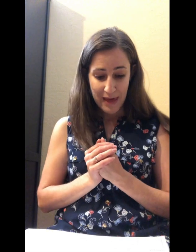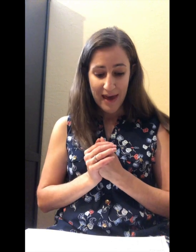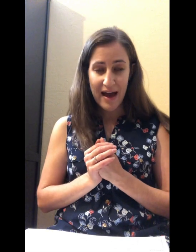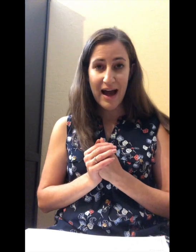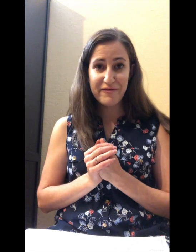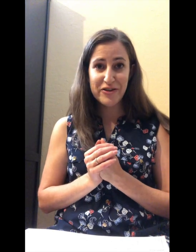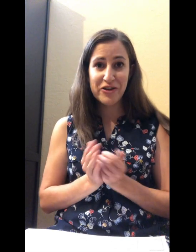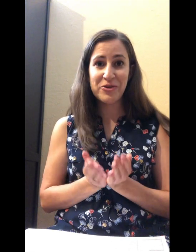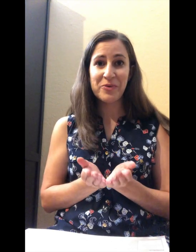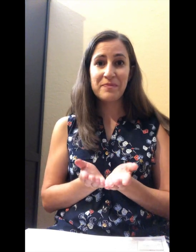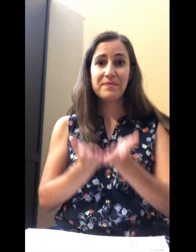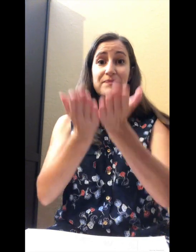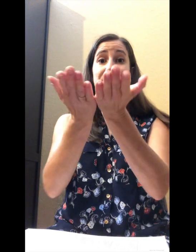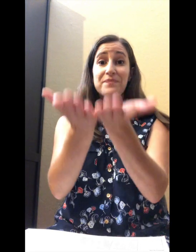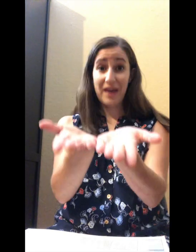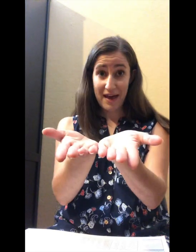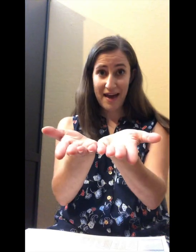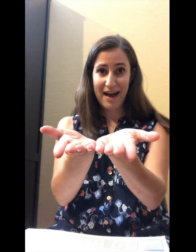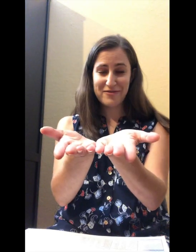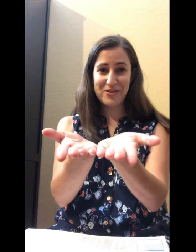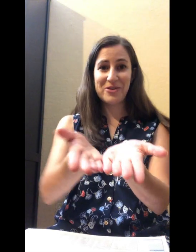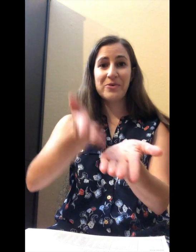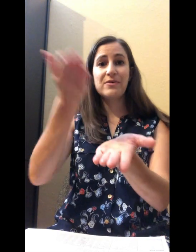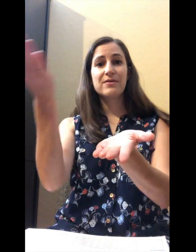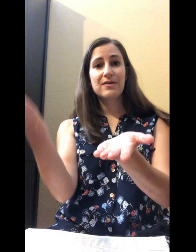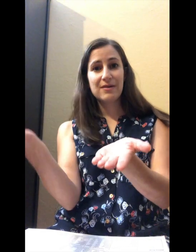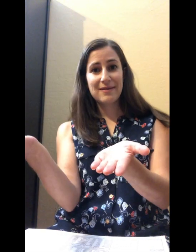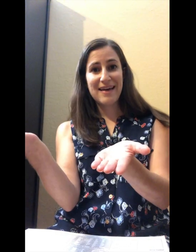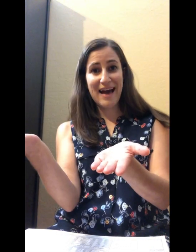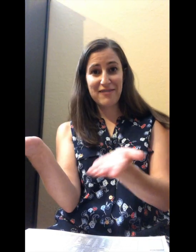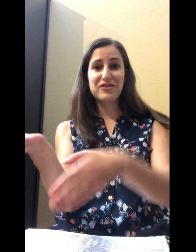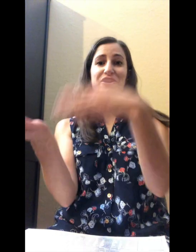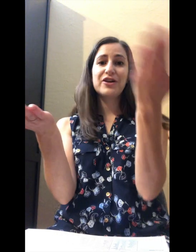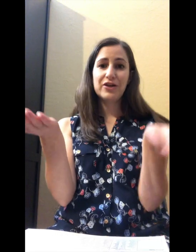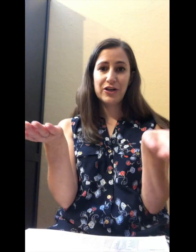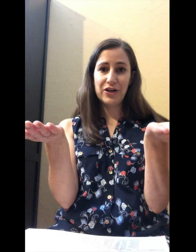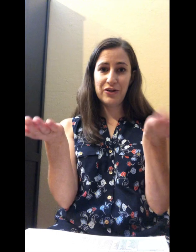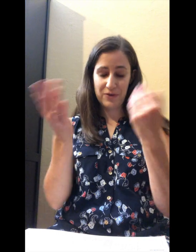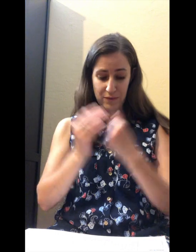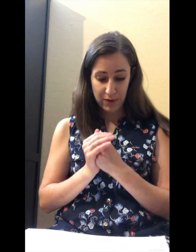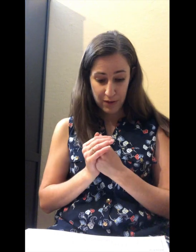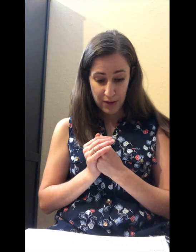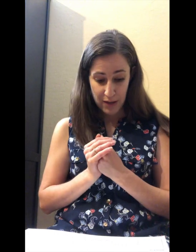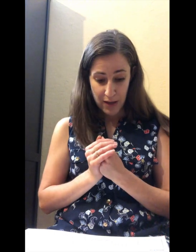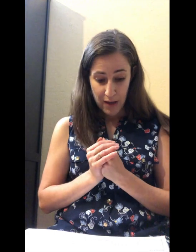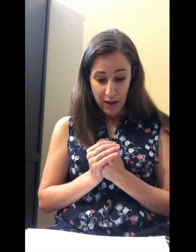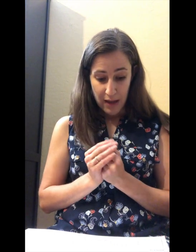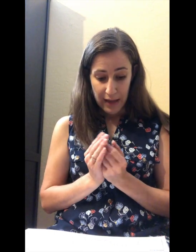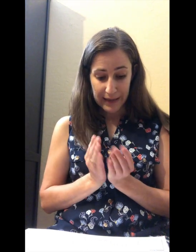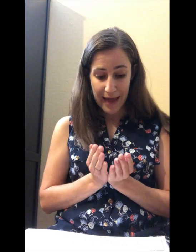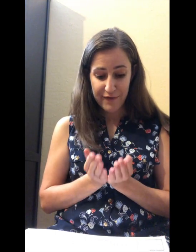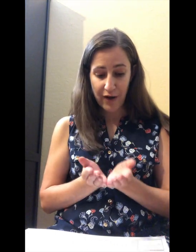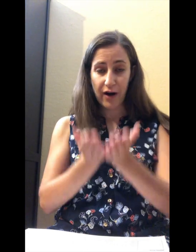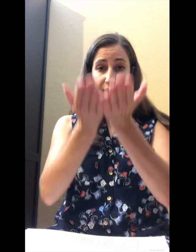Afternoon. Afternoon. After noon. Lifeguard.